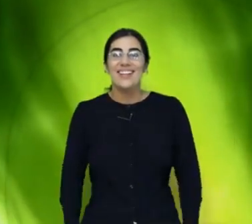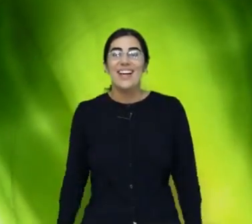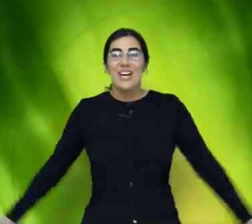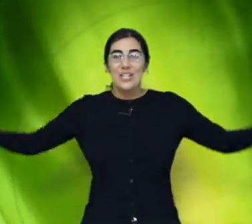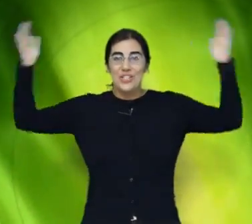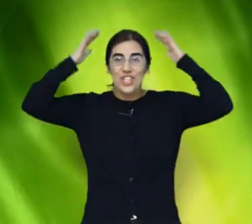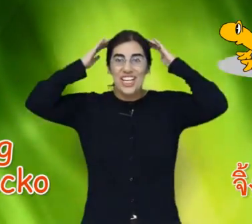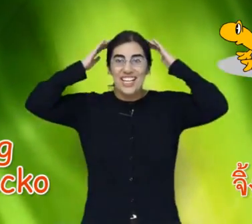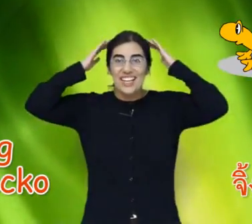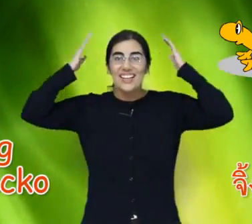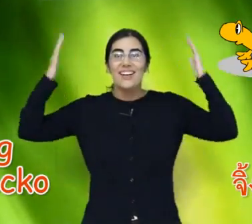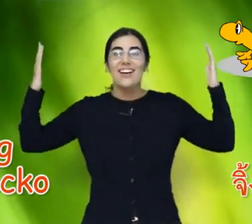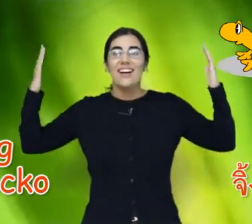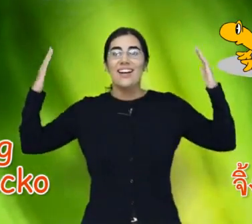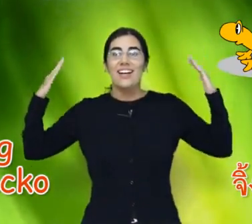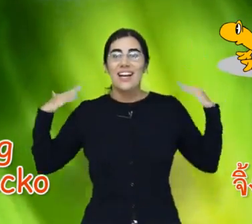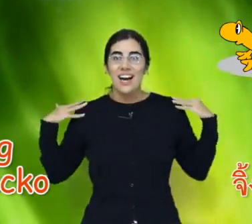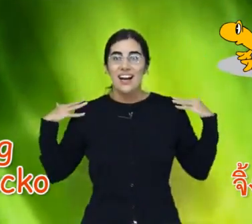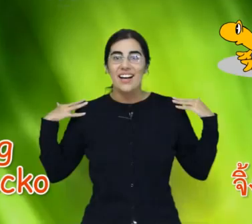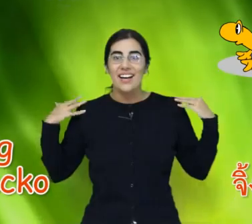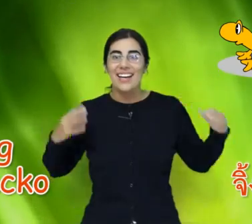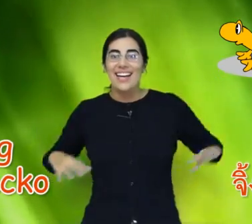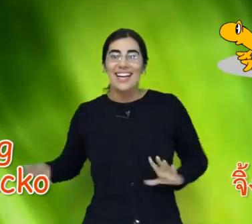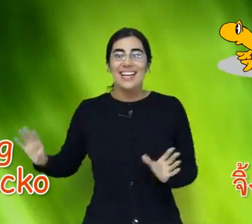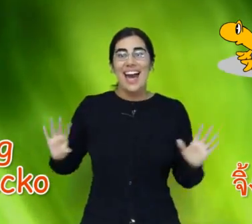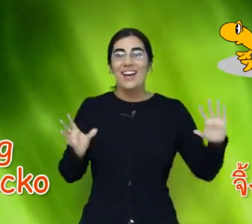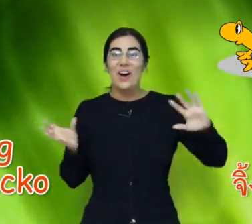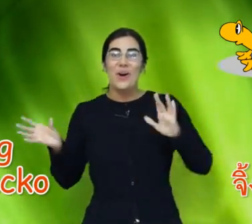G. G. Gecko.